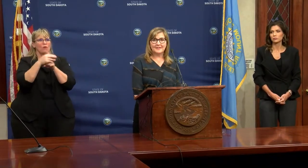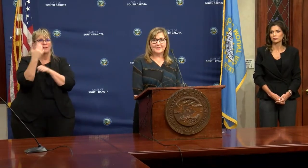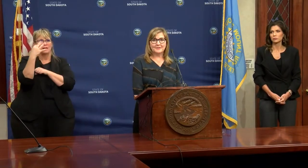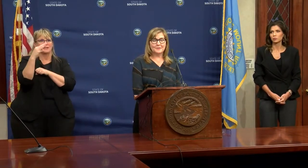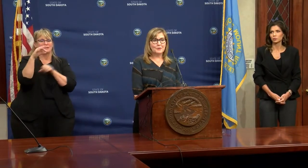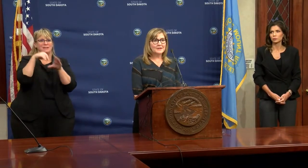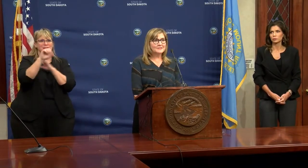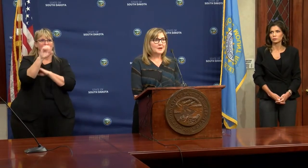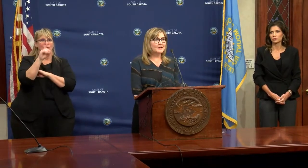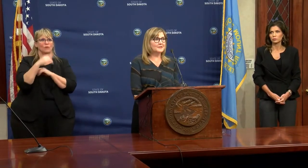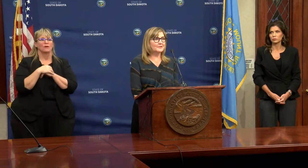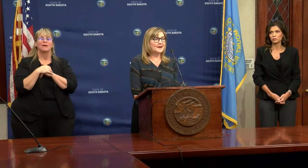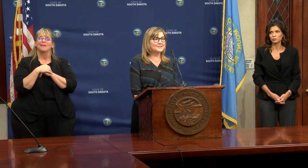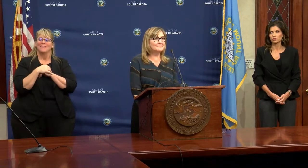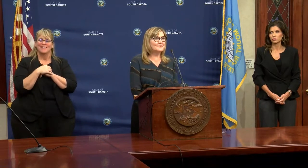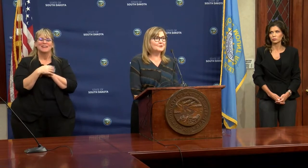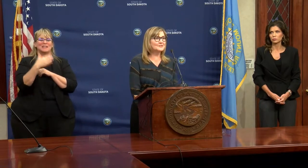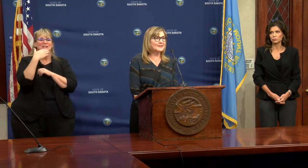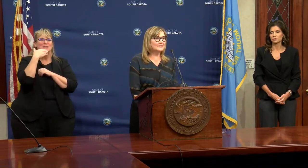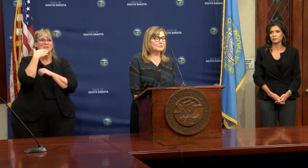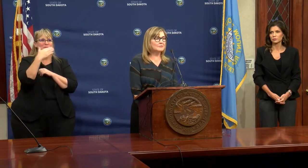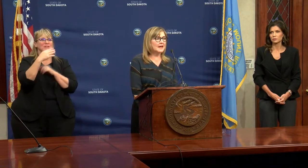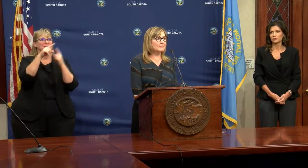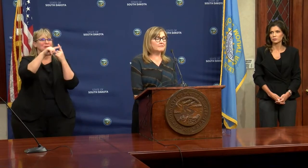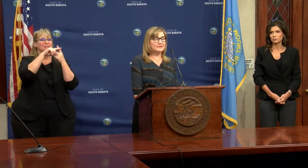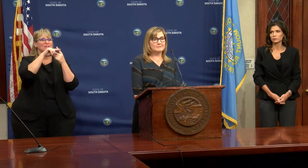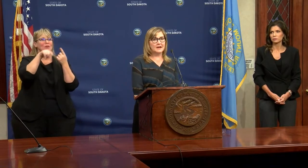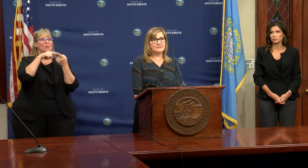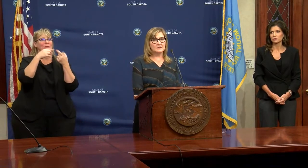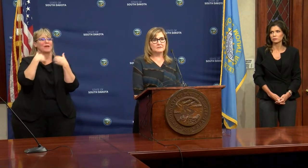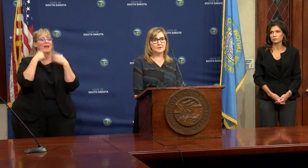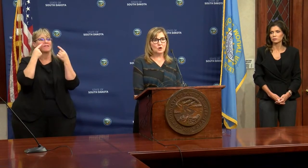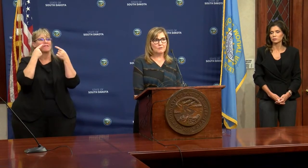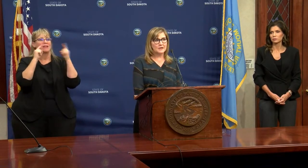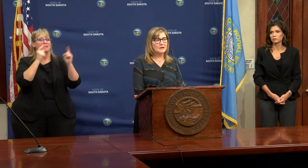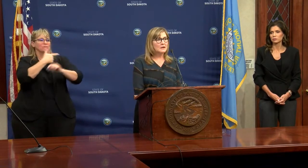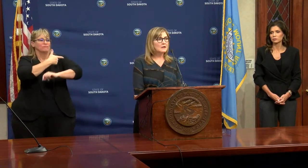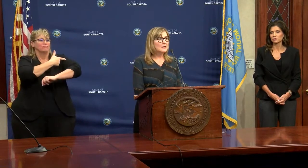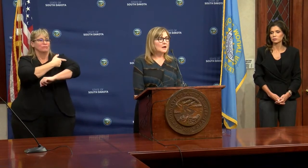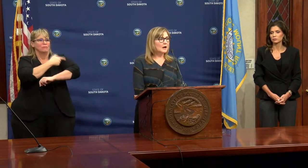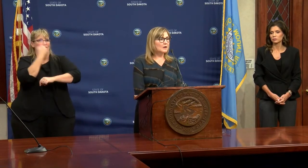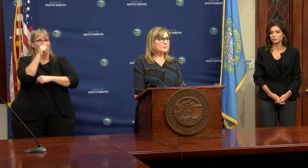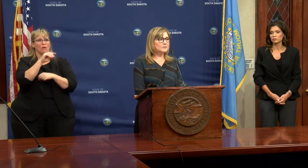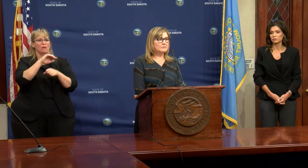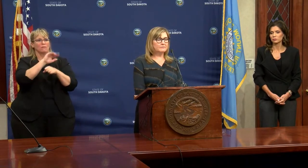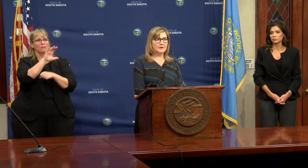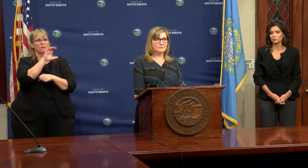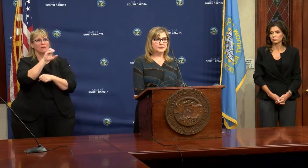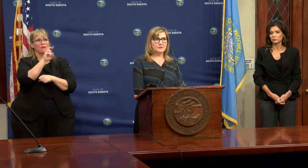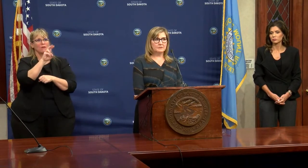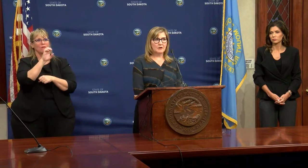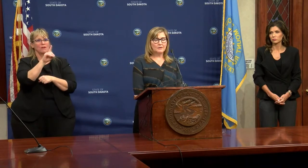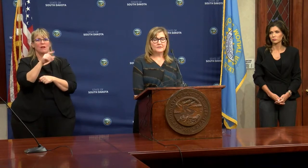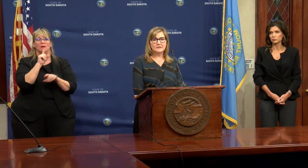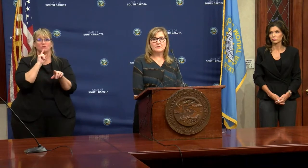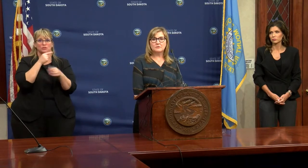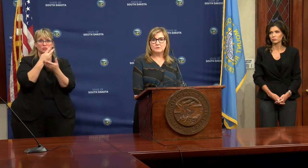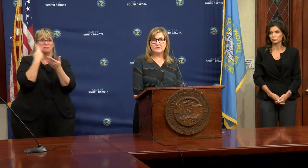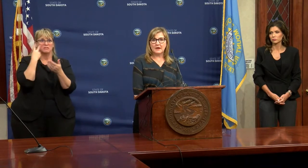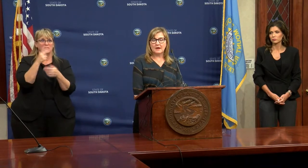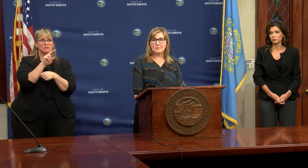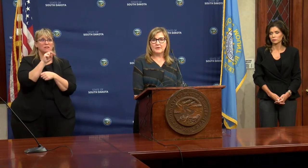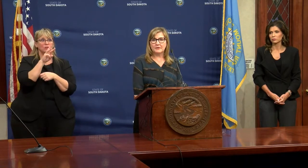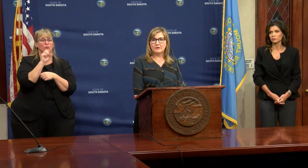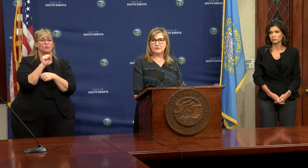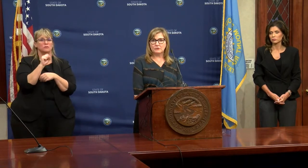you for asking that. There is a bright spot on the horizon, folks, and that's when we have effective vaccines for COVID. You've, I'm sure all seen the